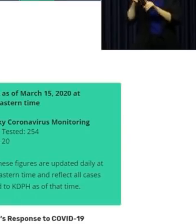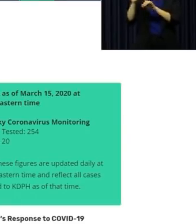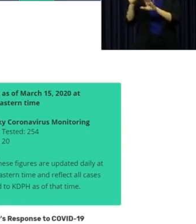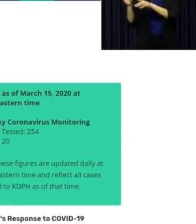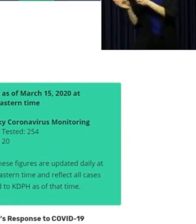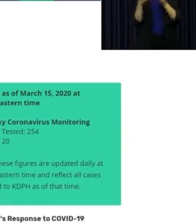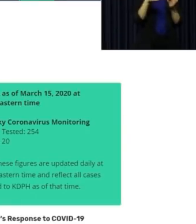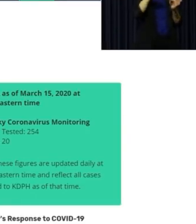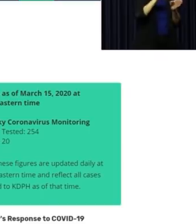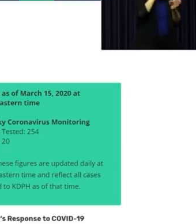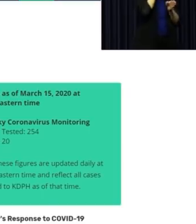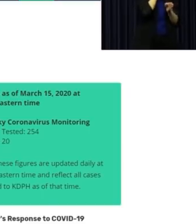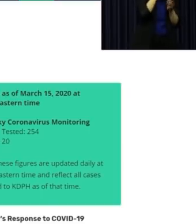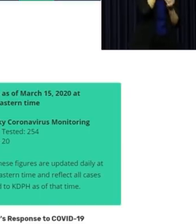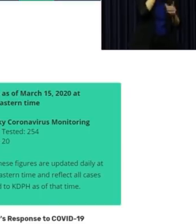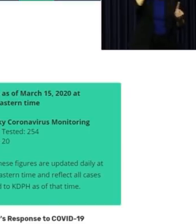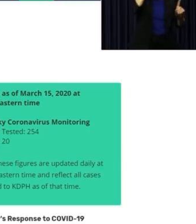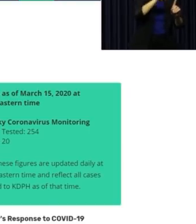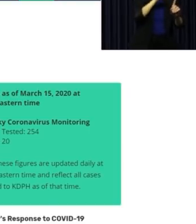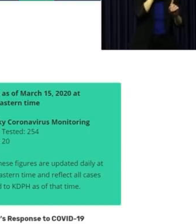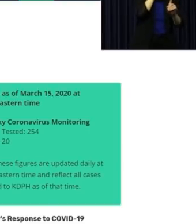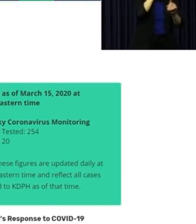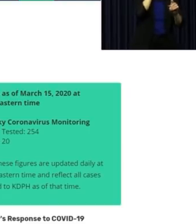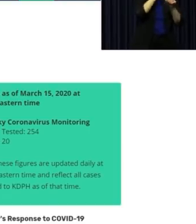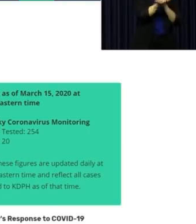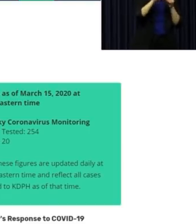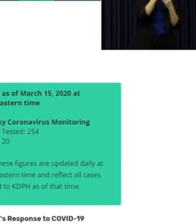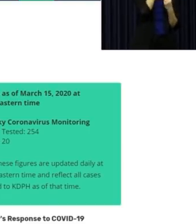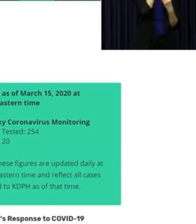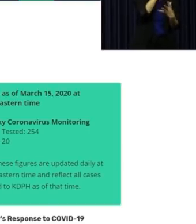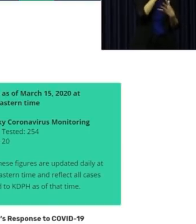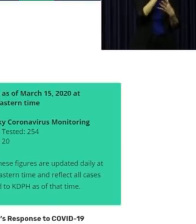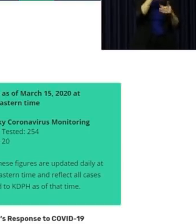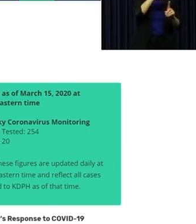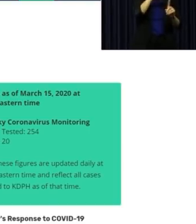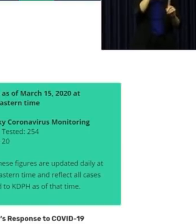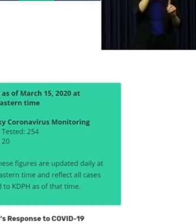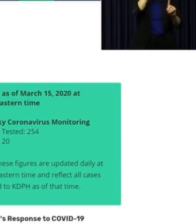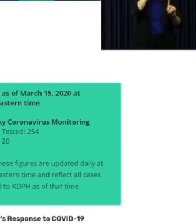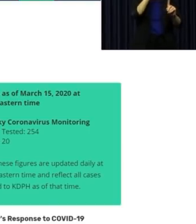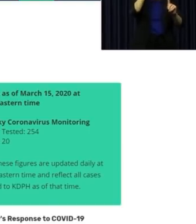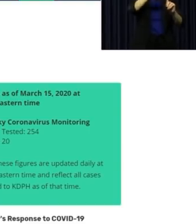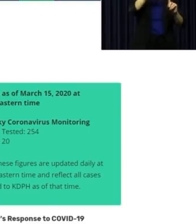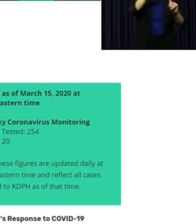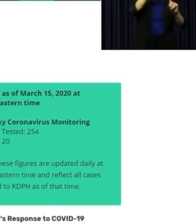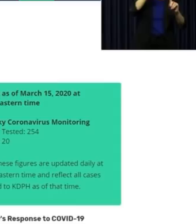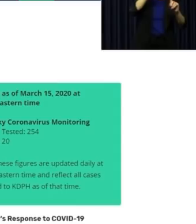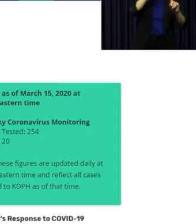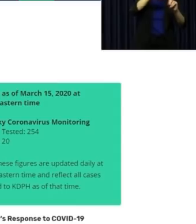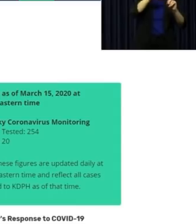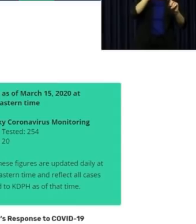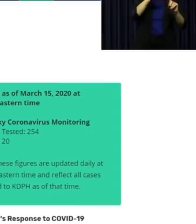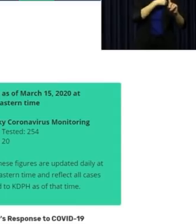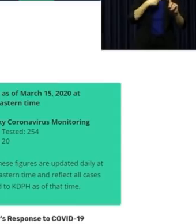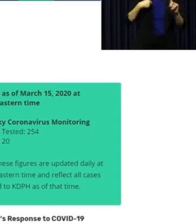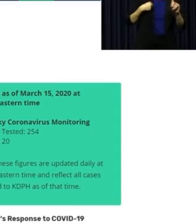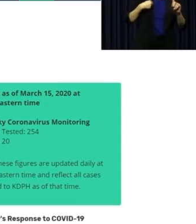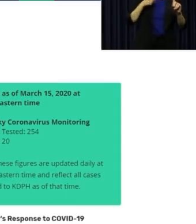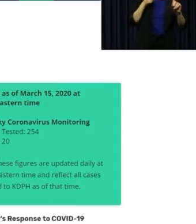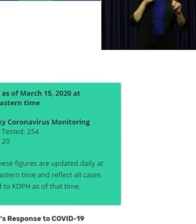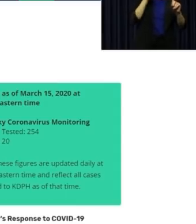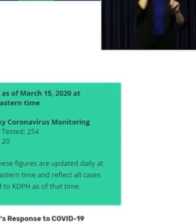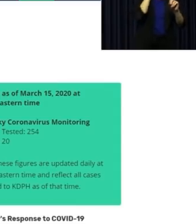Go to this website to get your Kentucky-specific information. This is where we can tell you we are giving you